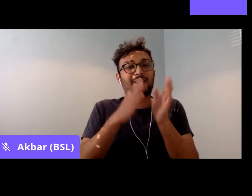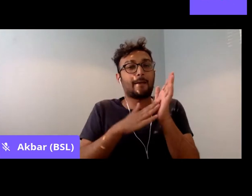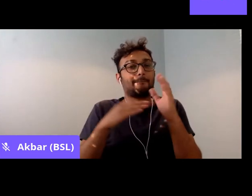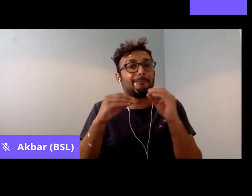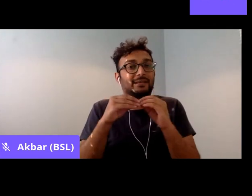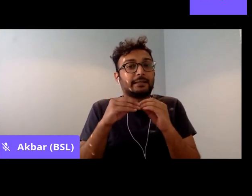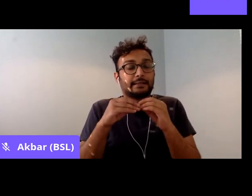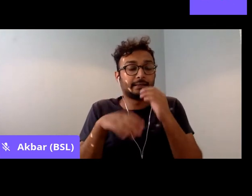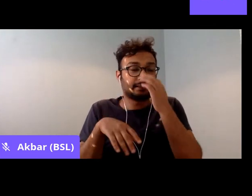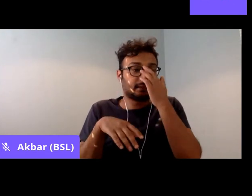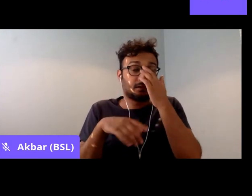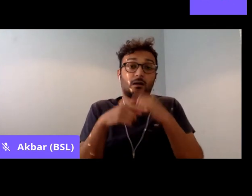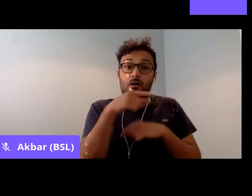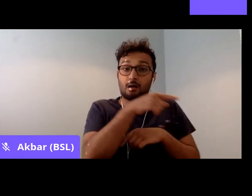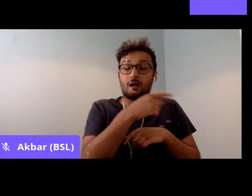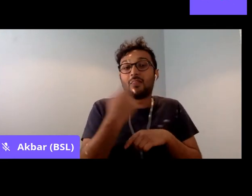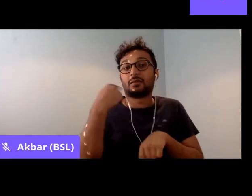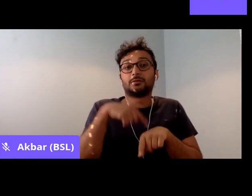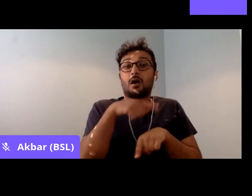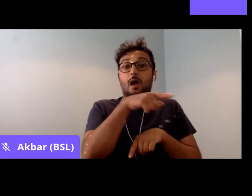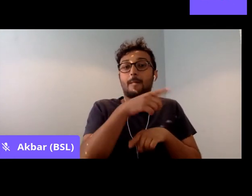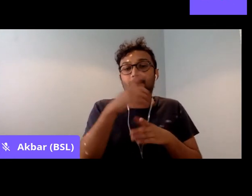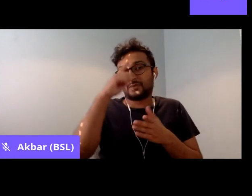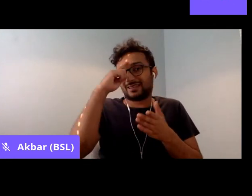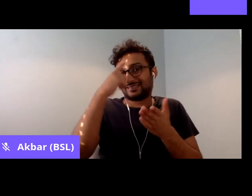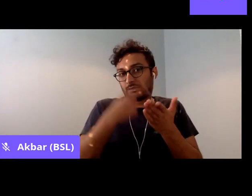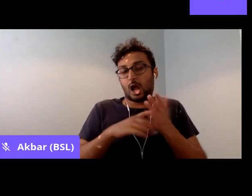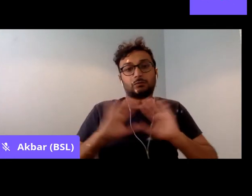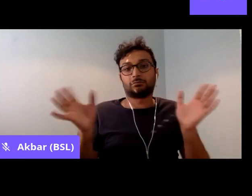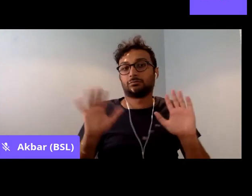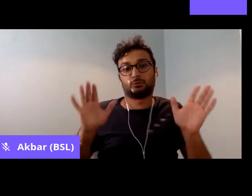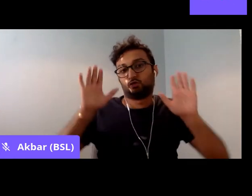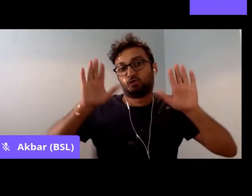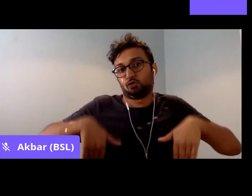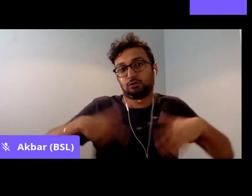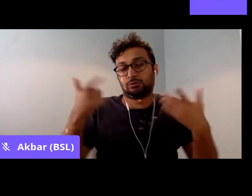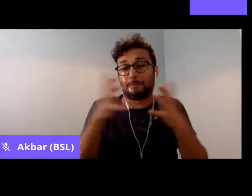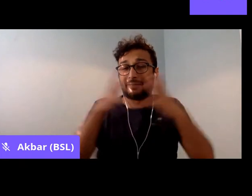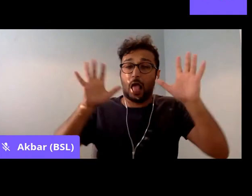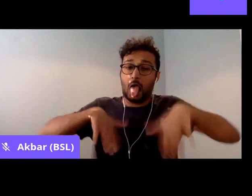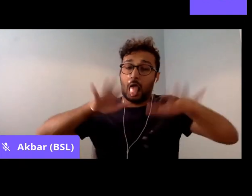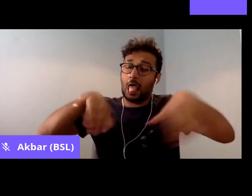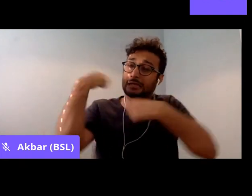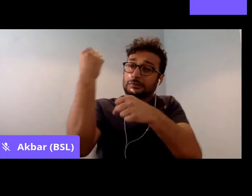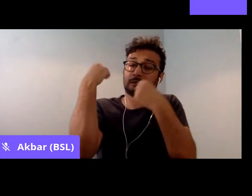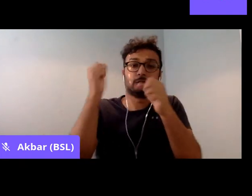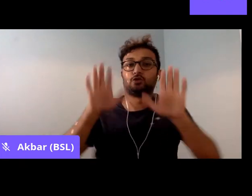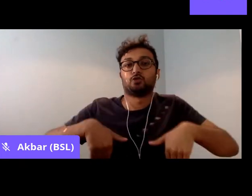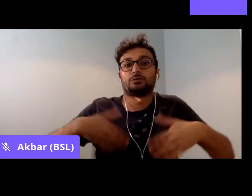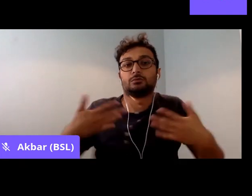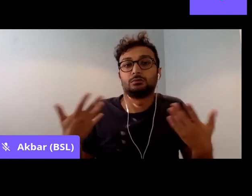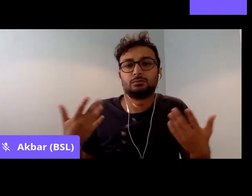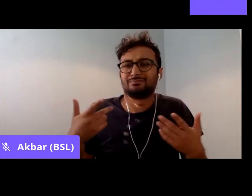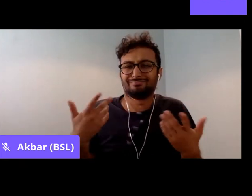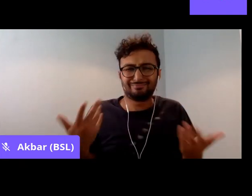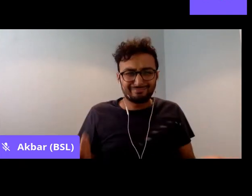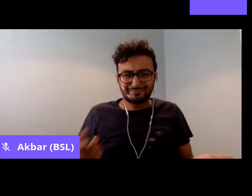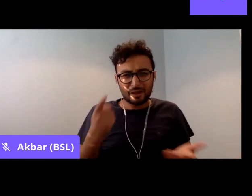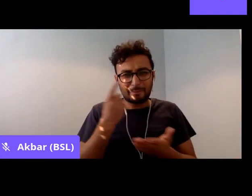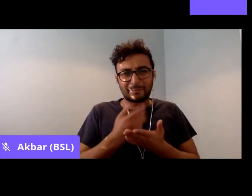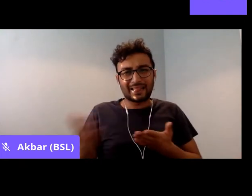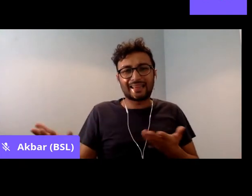there should be no mass pickets. And this is unbelievable, when the strike was about to be won.